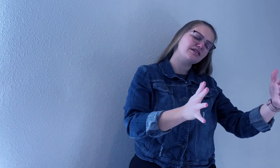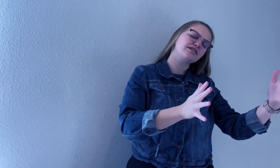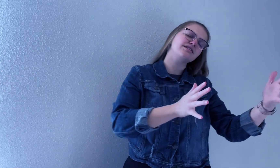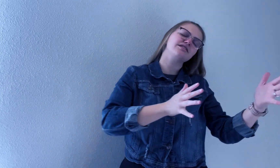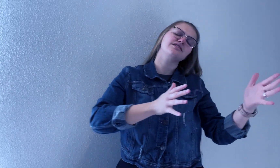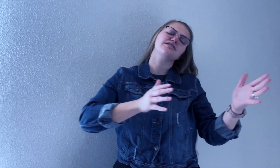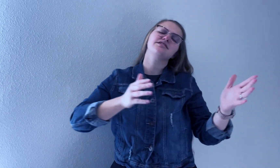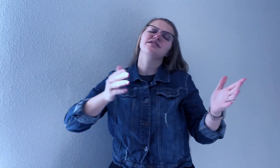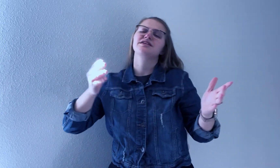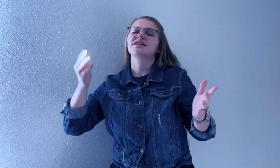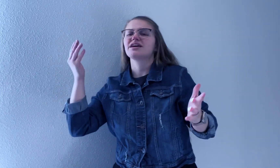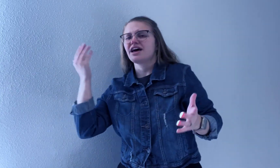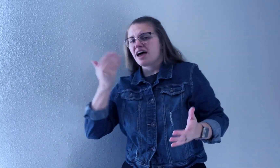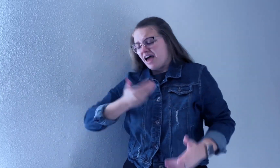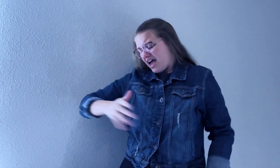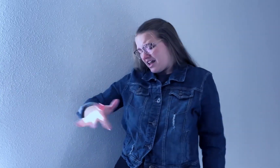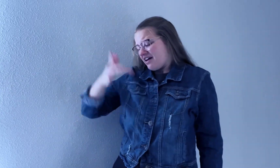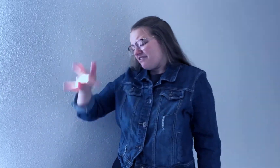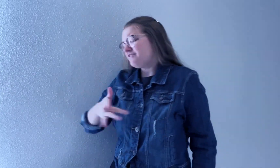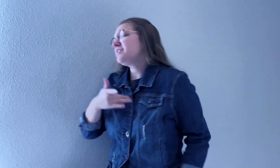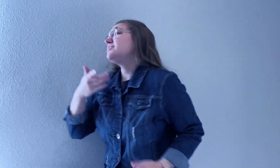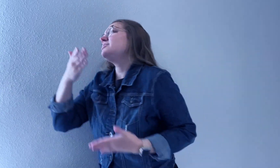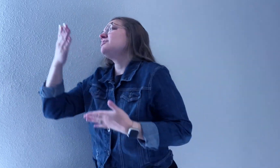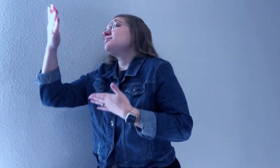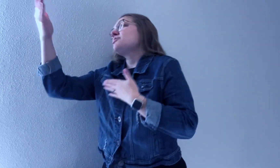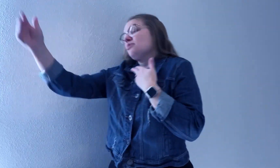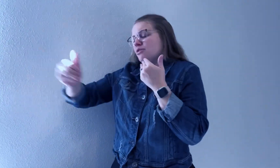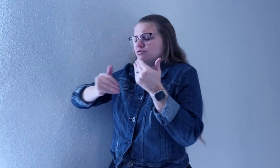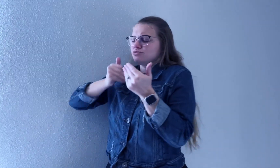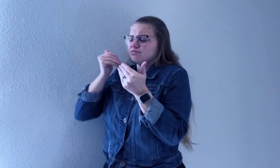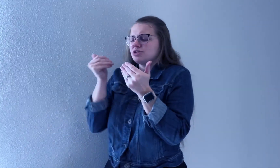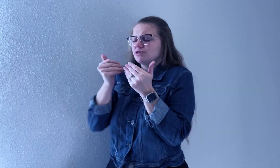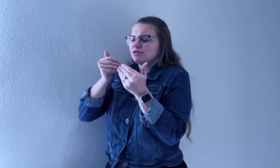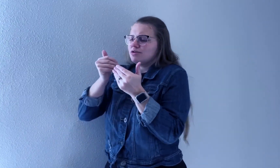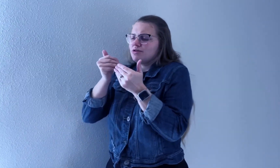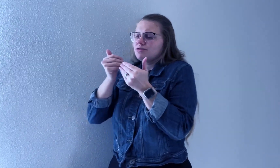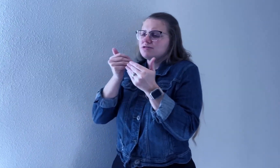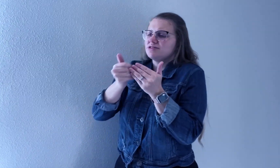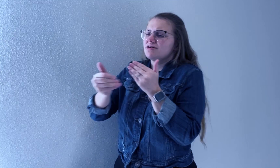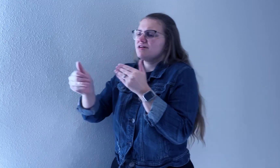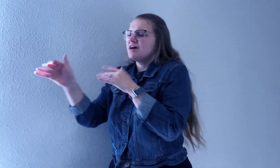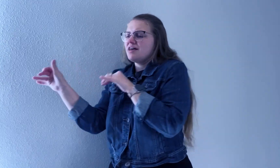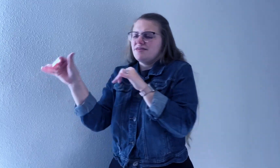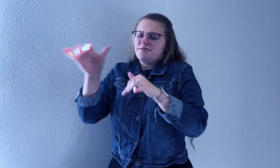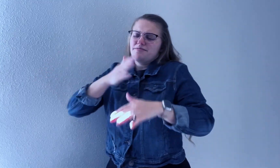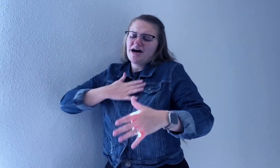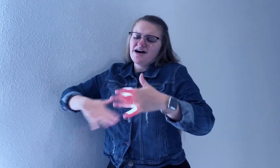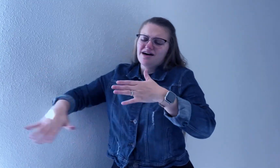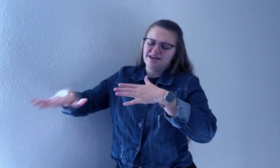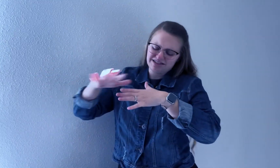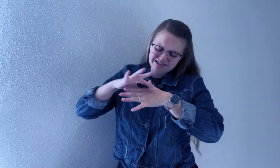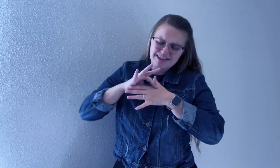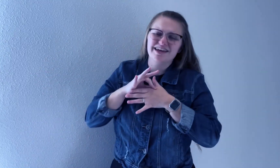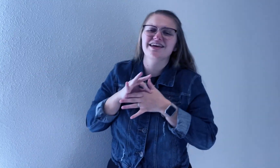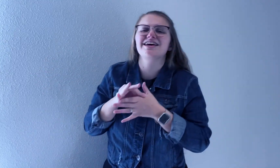And I feel you so much closer than my skin